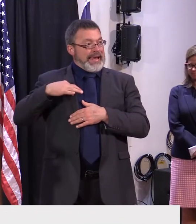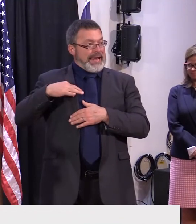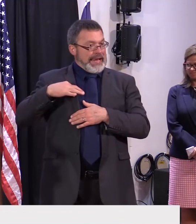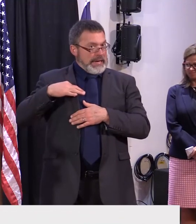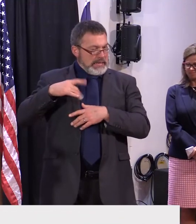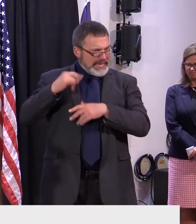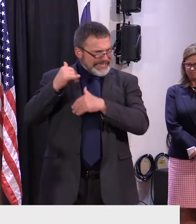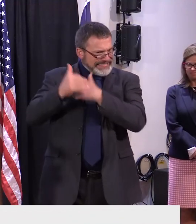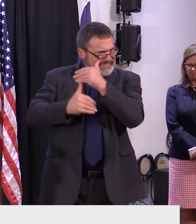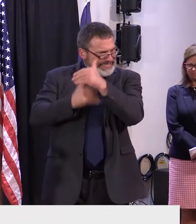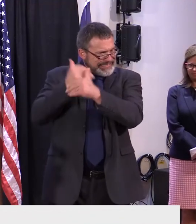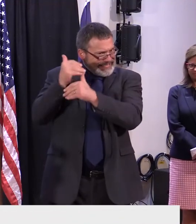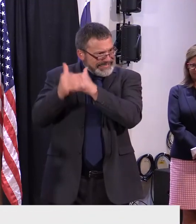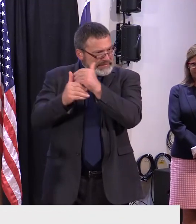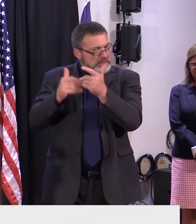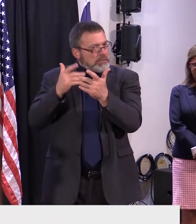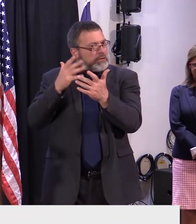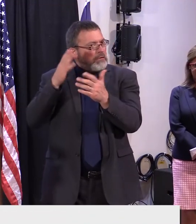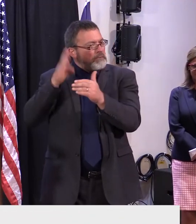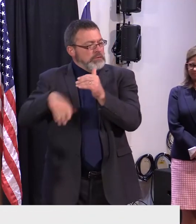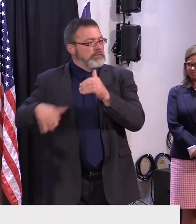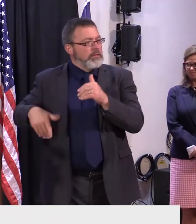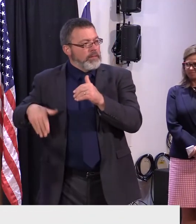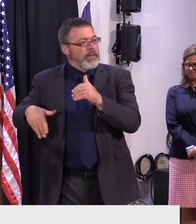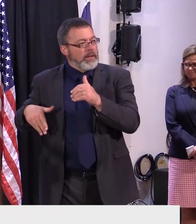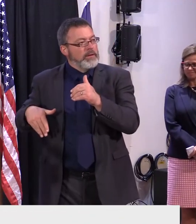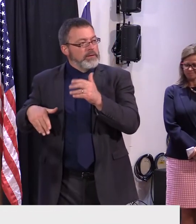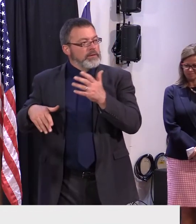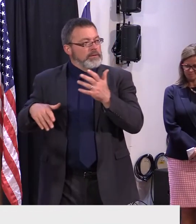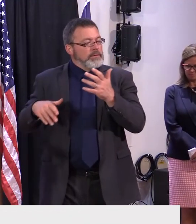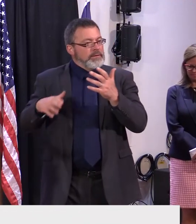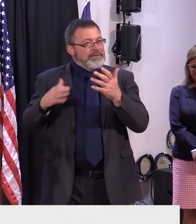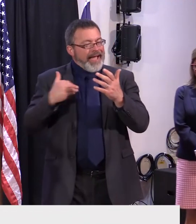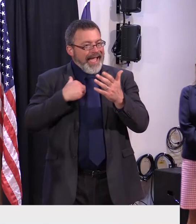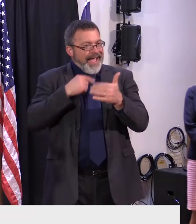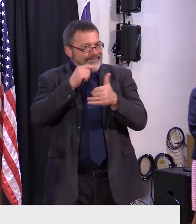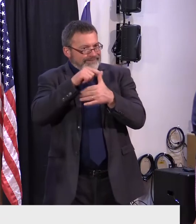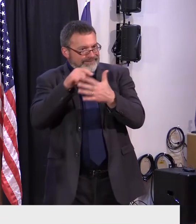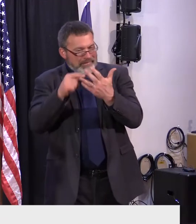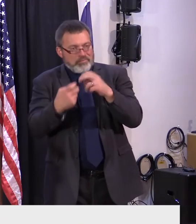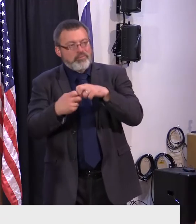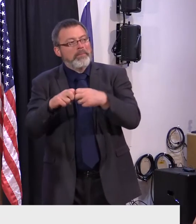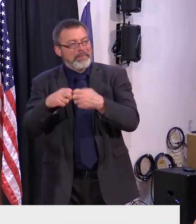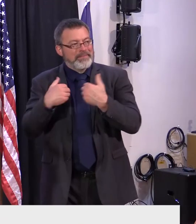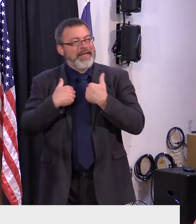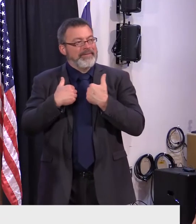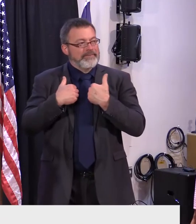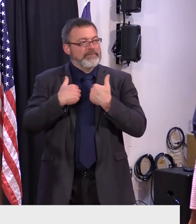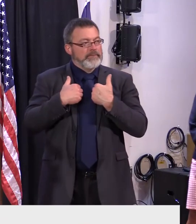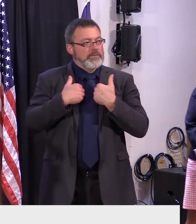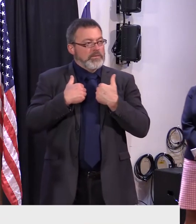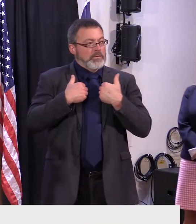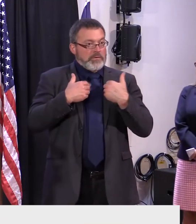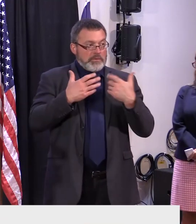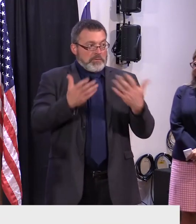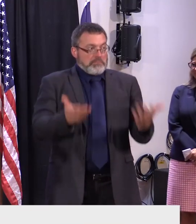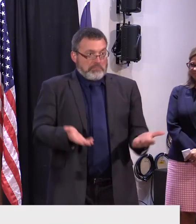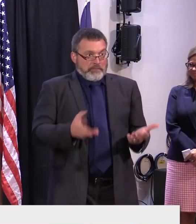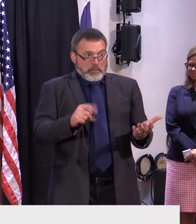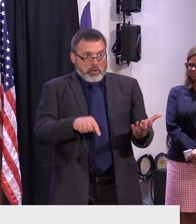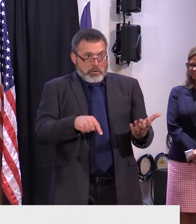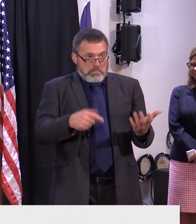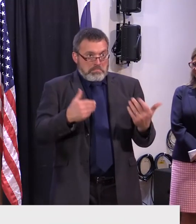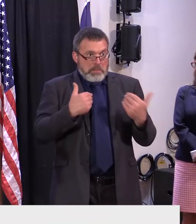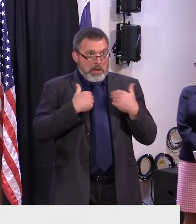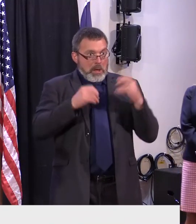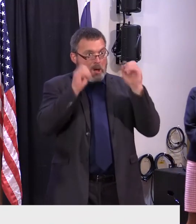that at this point but but there's still issues um so we still have opportunities here in vermont so we